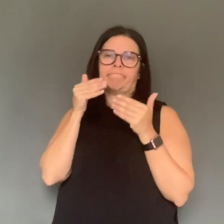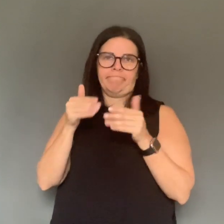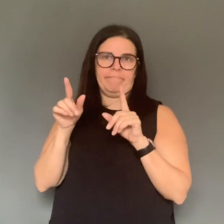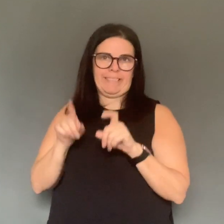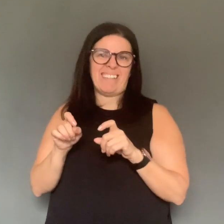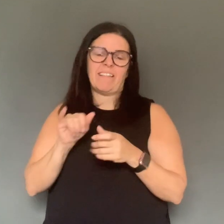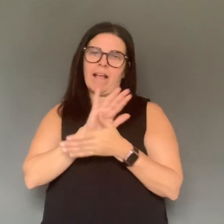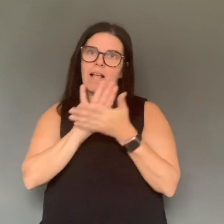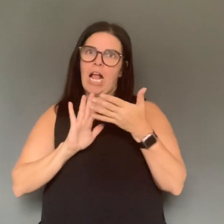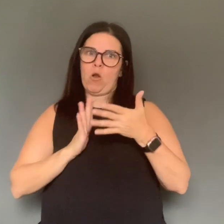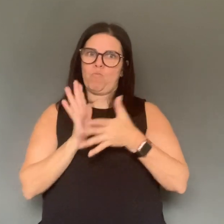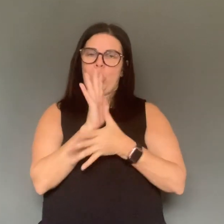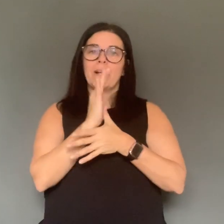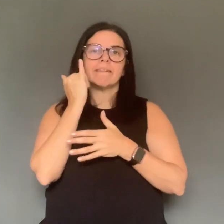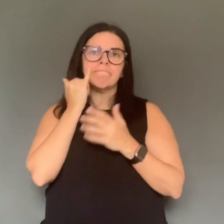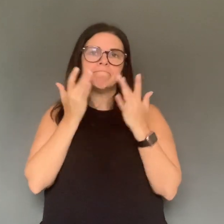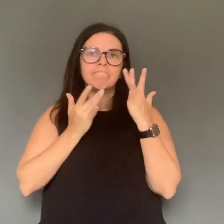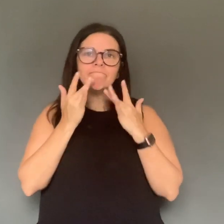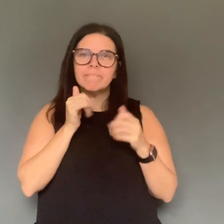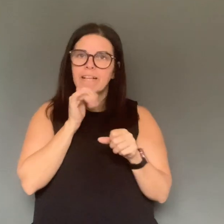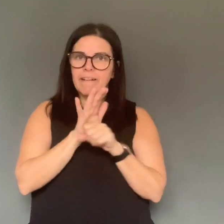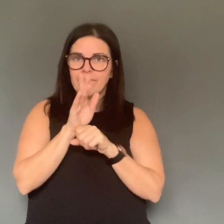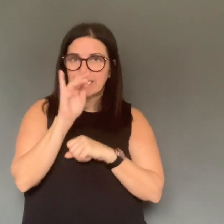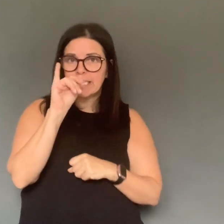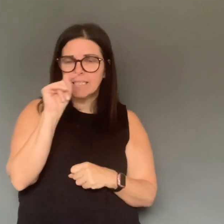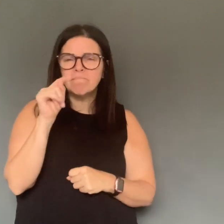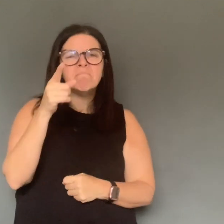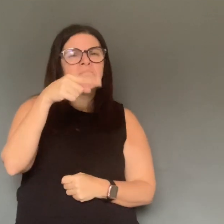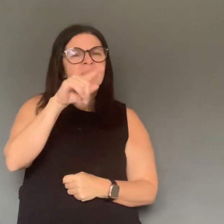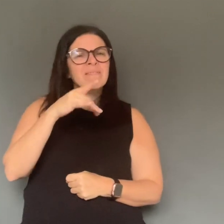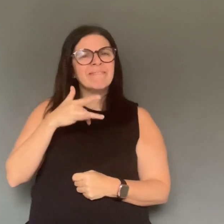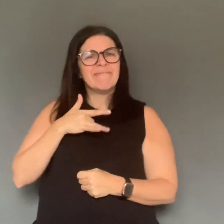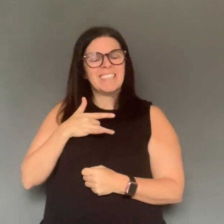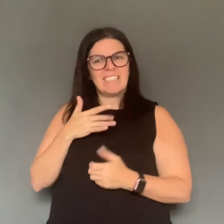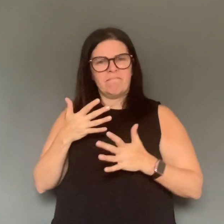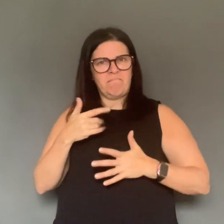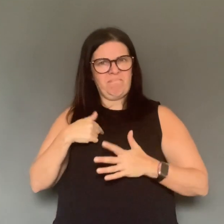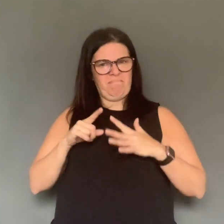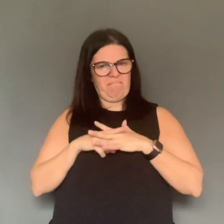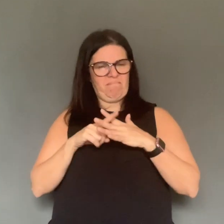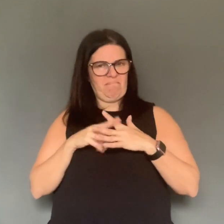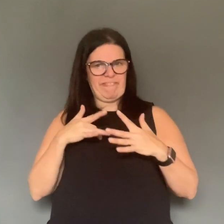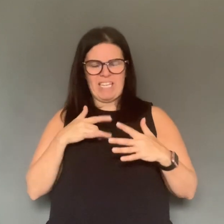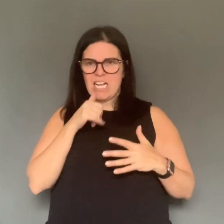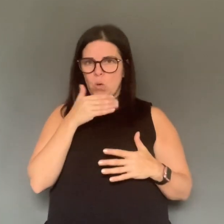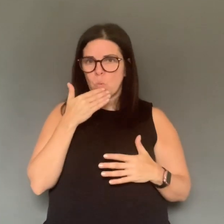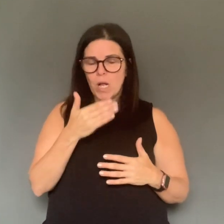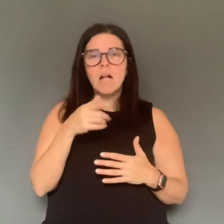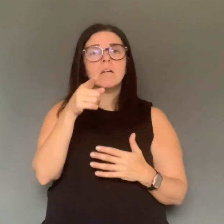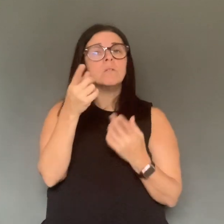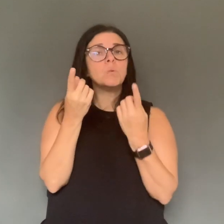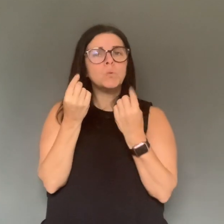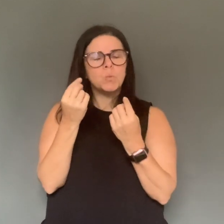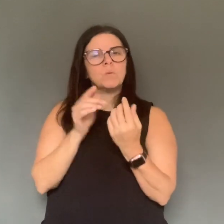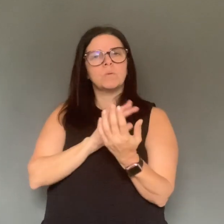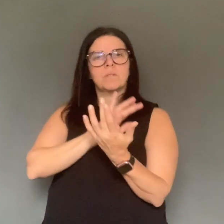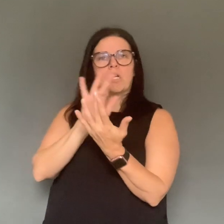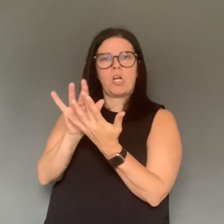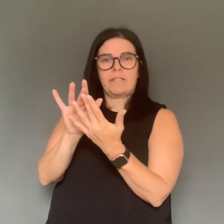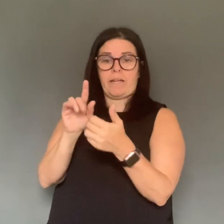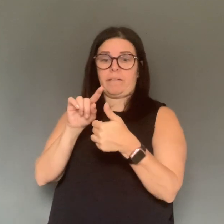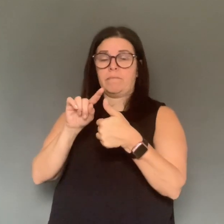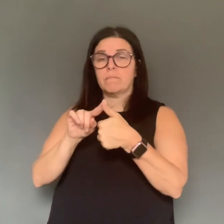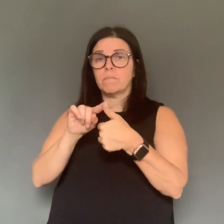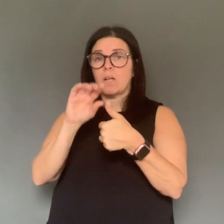virtual assessment if that's available. They will guide you for next steps including contacting public health or attending an assessment